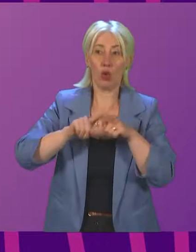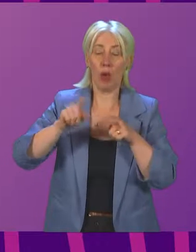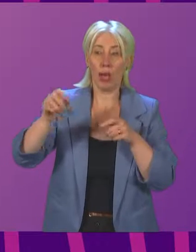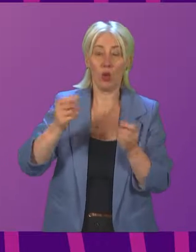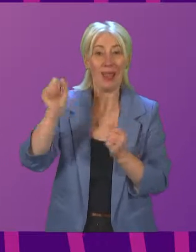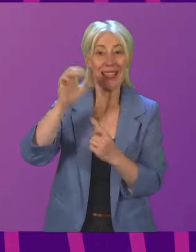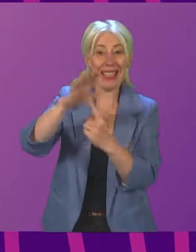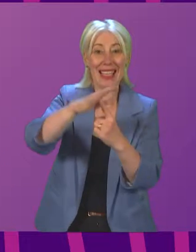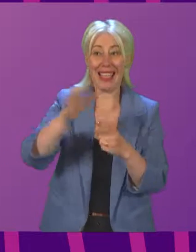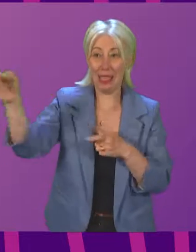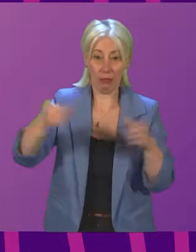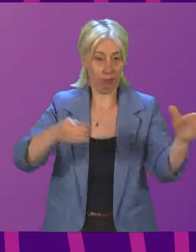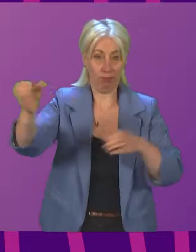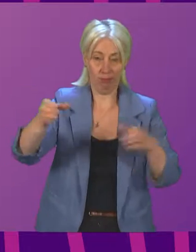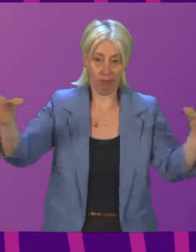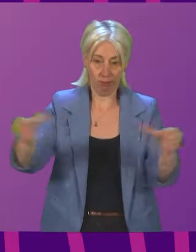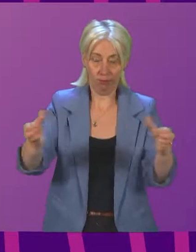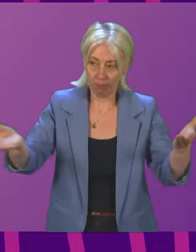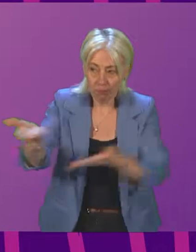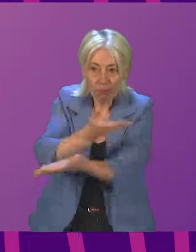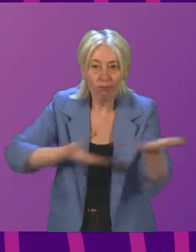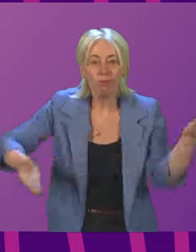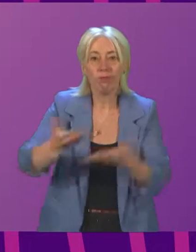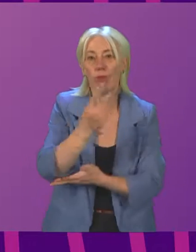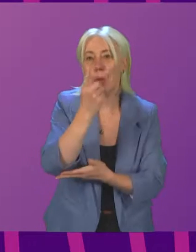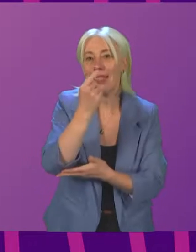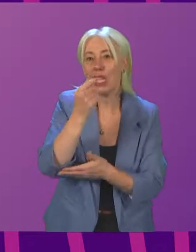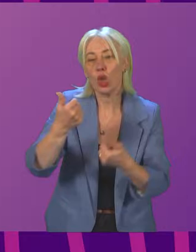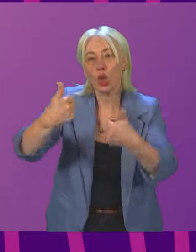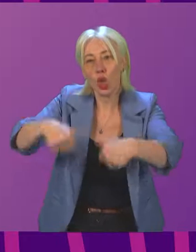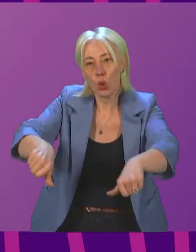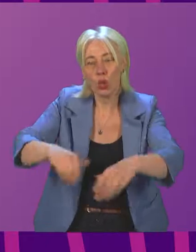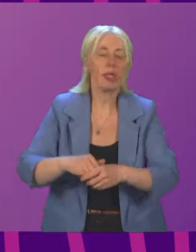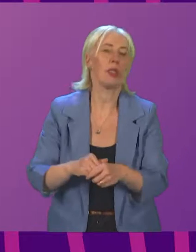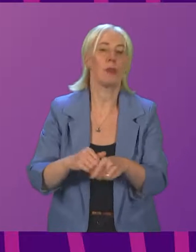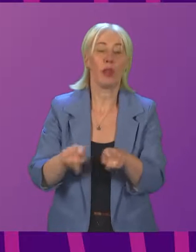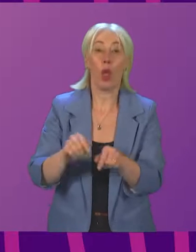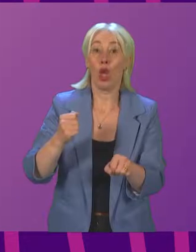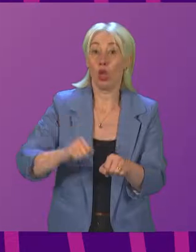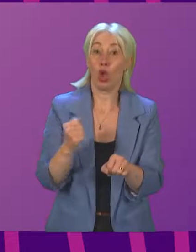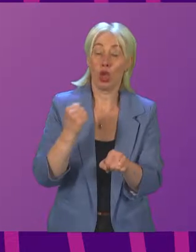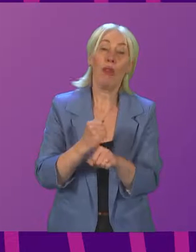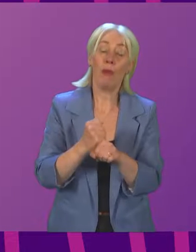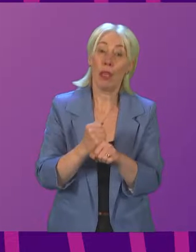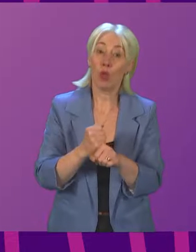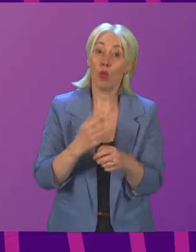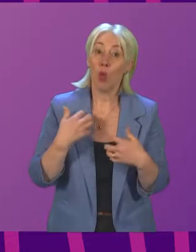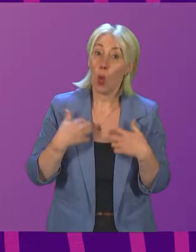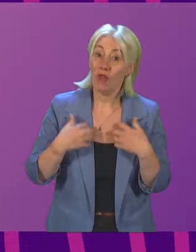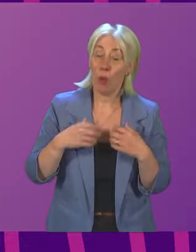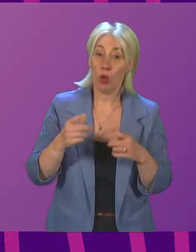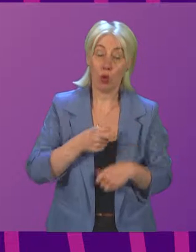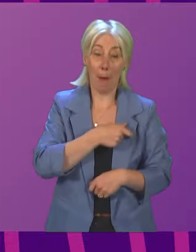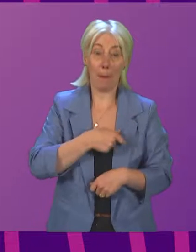as possible to discuss potential solutions. In addition, the Scottish Government looks forward to the Members' Bill being